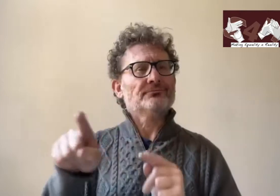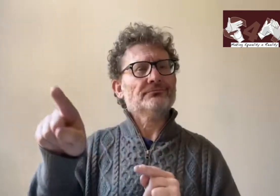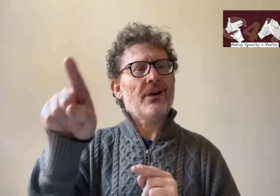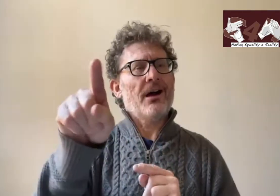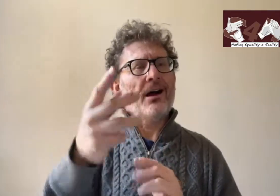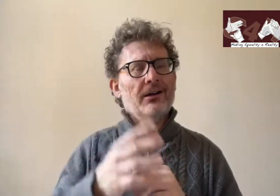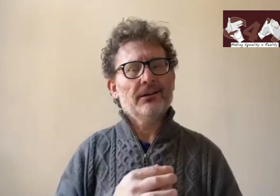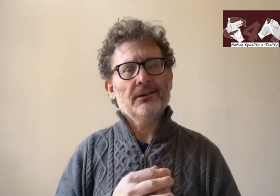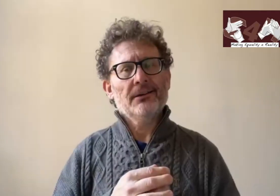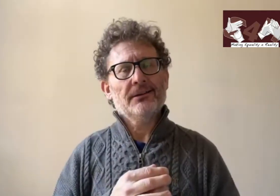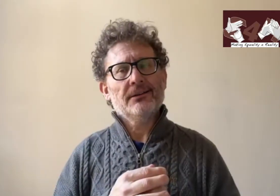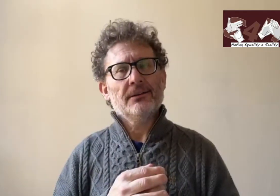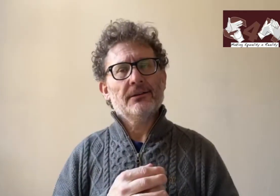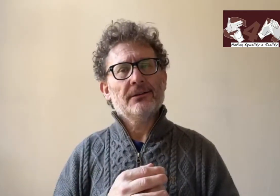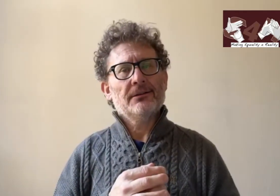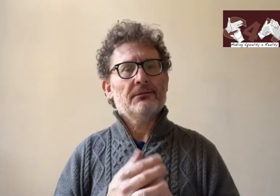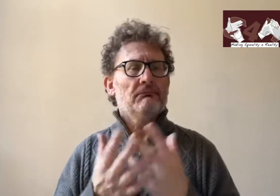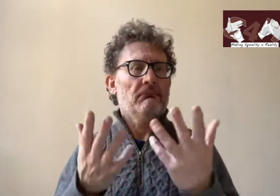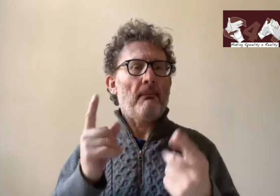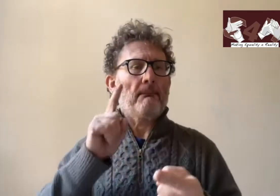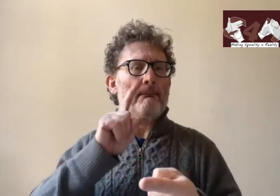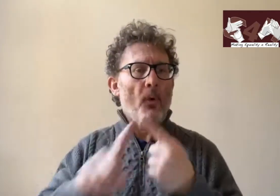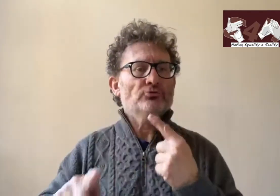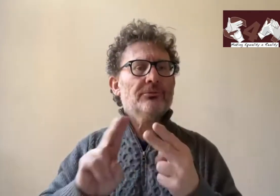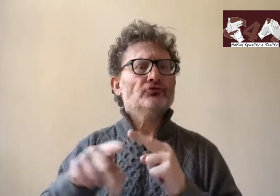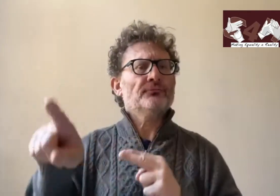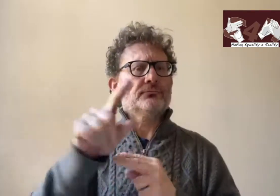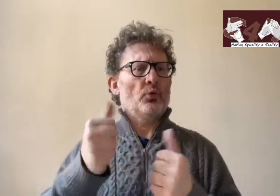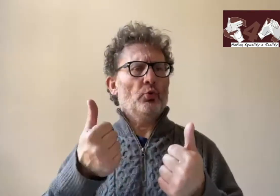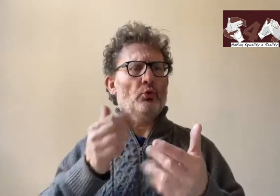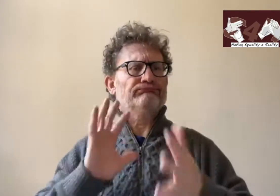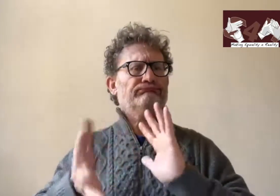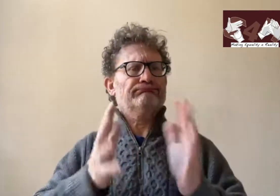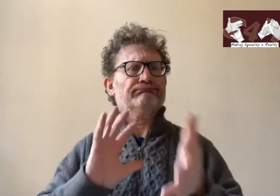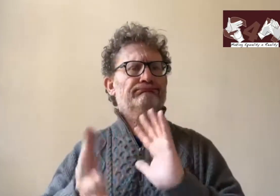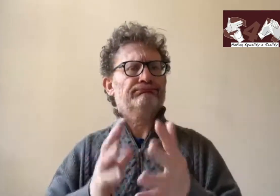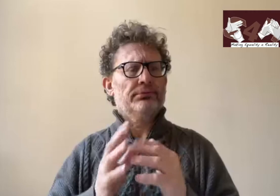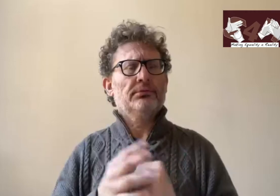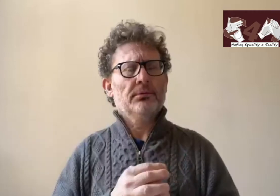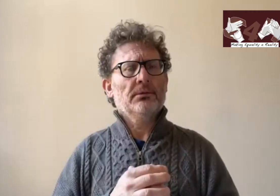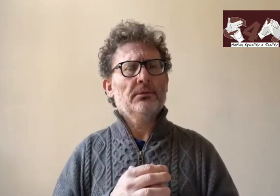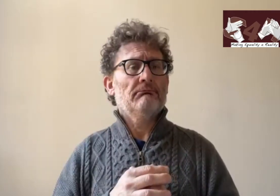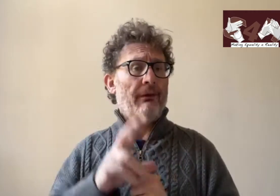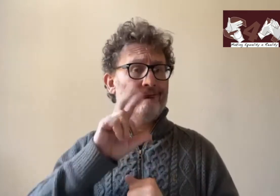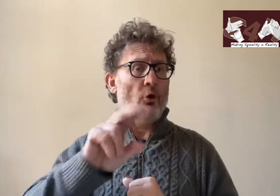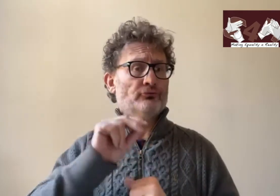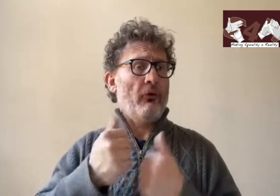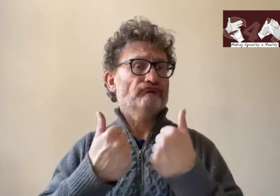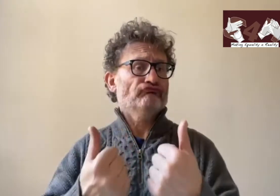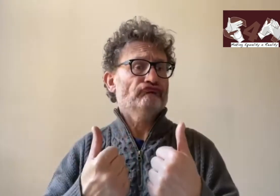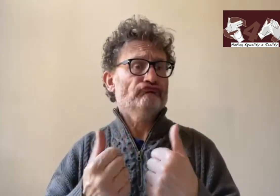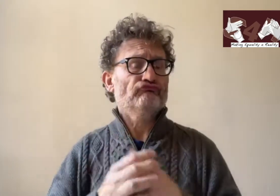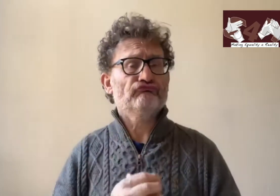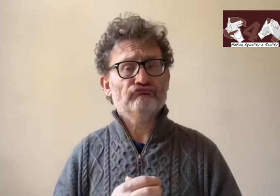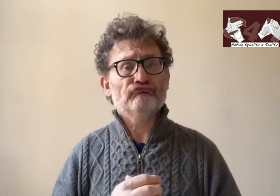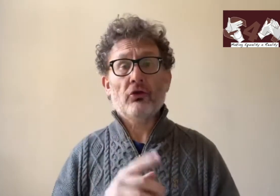When you look out there are qualified interpreters most of those are fluent in language. mean their voiceover is good and